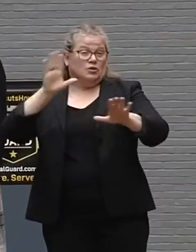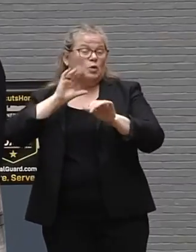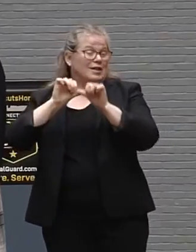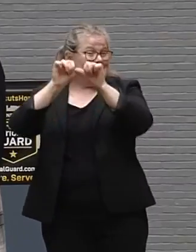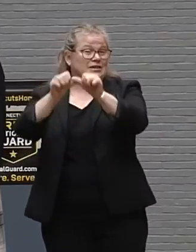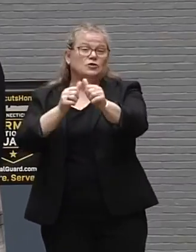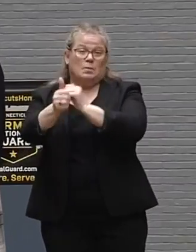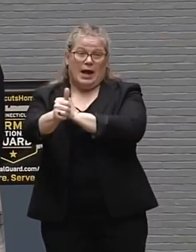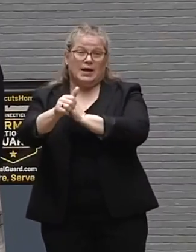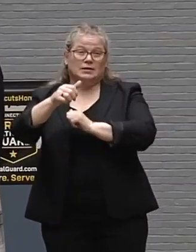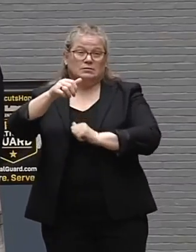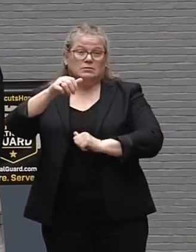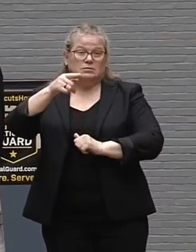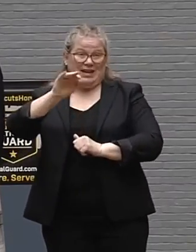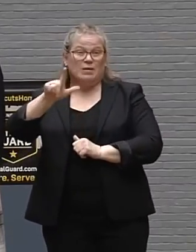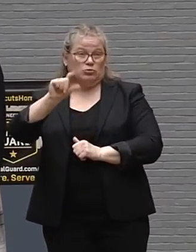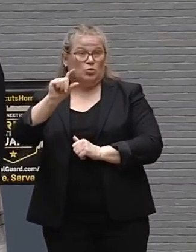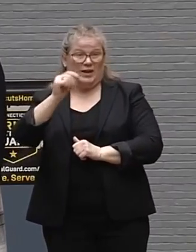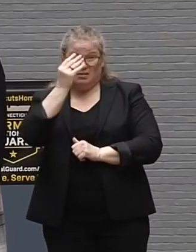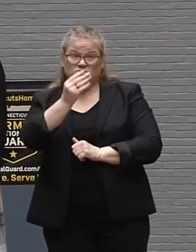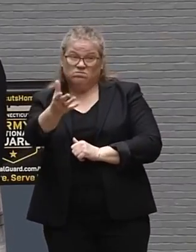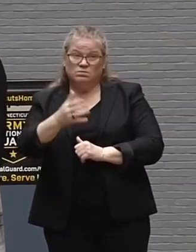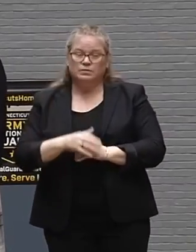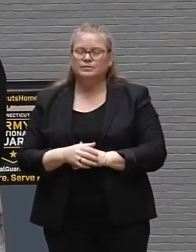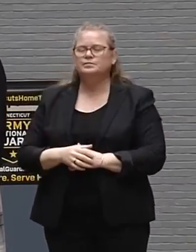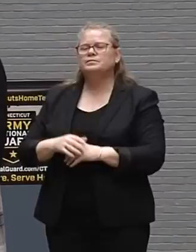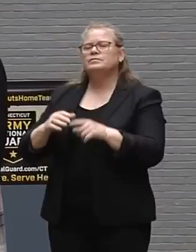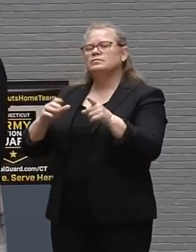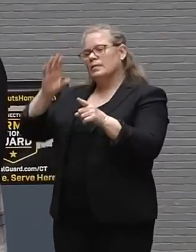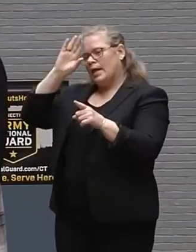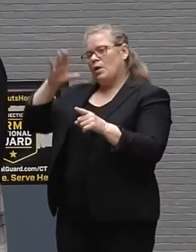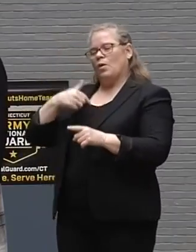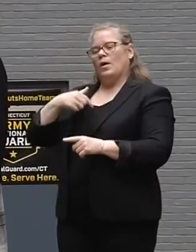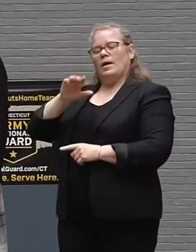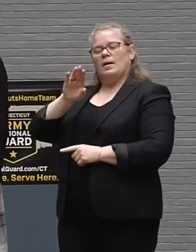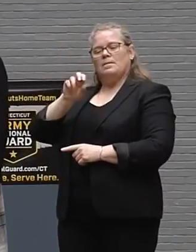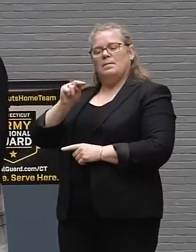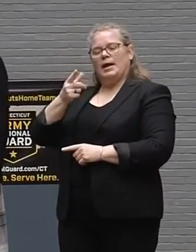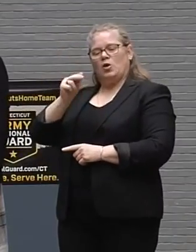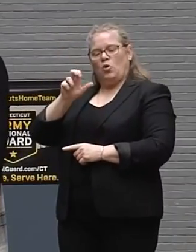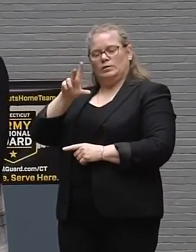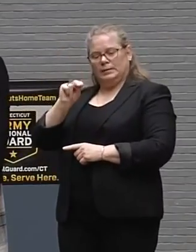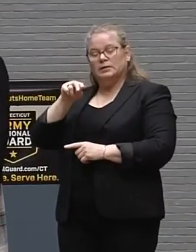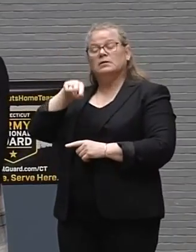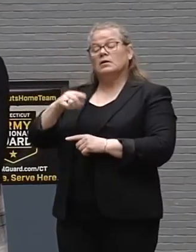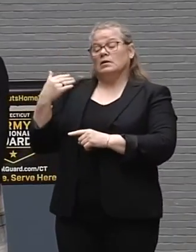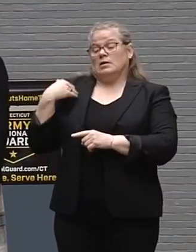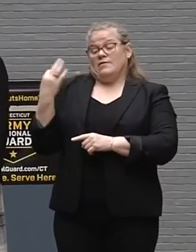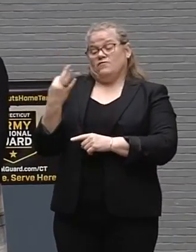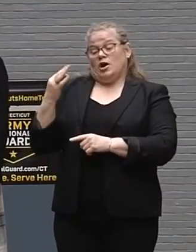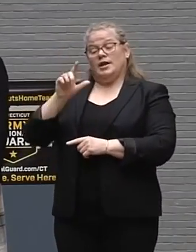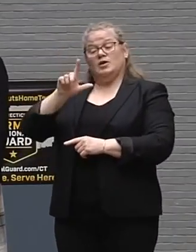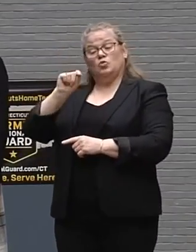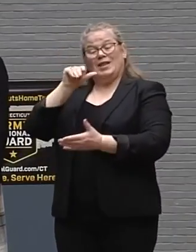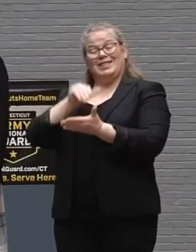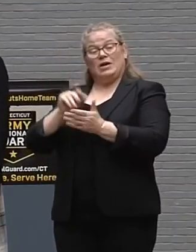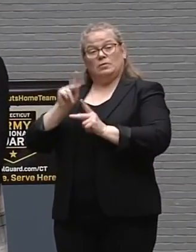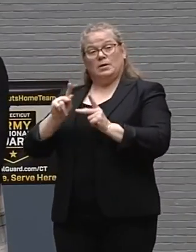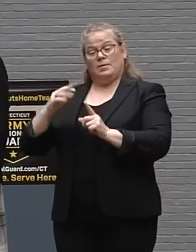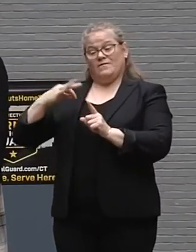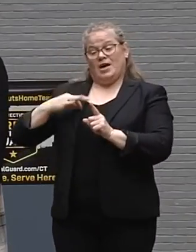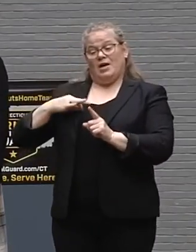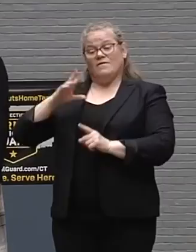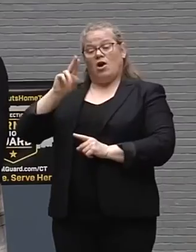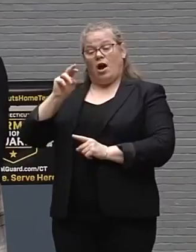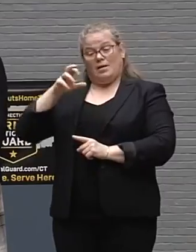Governor Ben Goldman with Fox 61. As of Friday, 27,000 people in the state filed for unemployment. 99,000 people filed